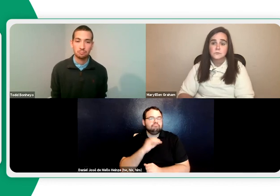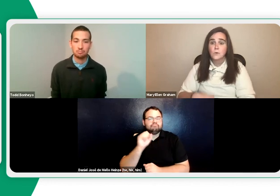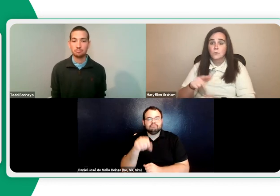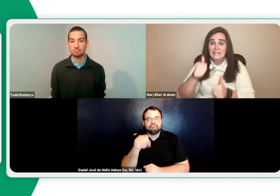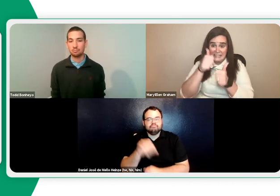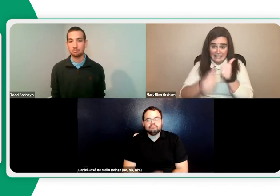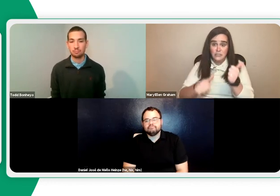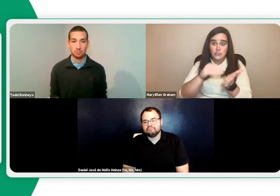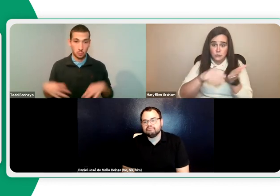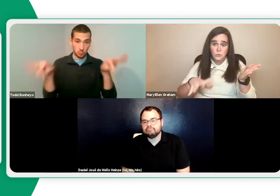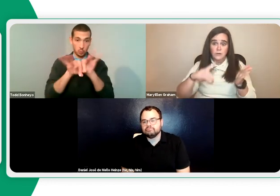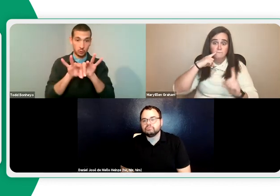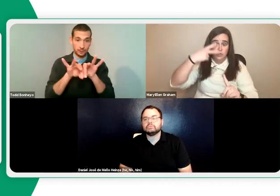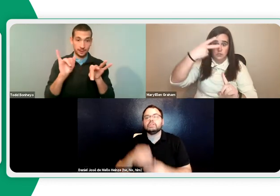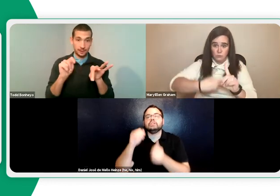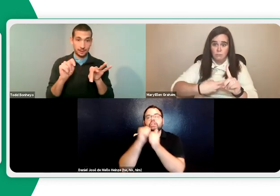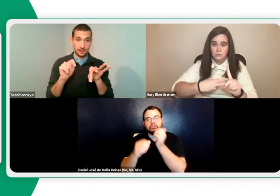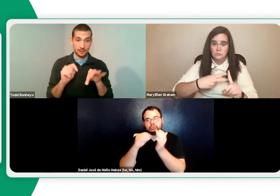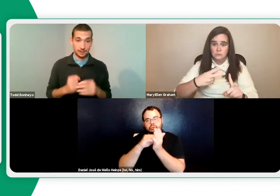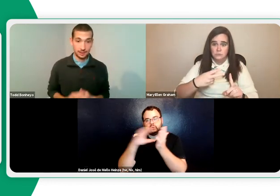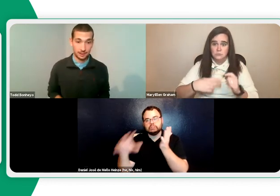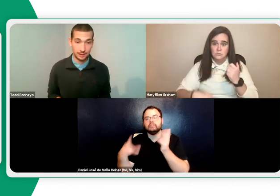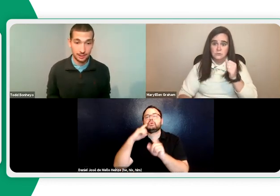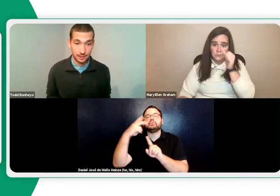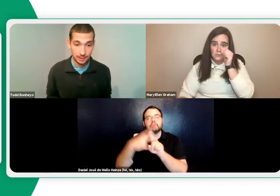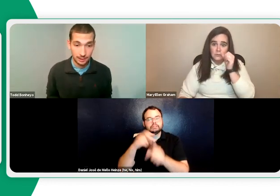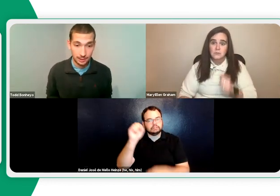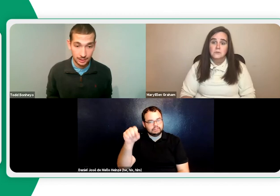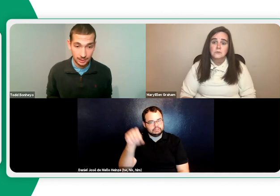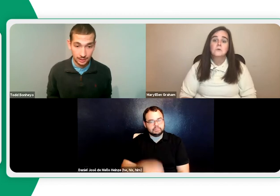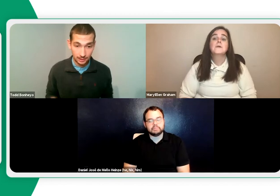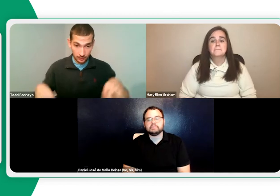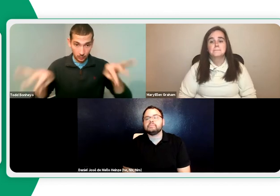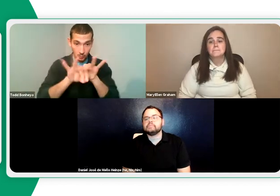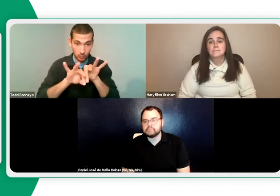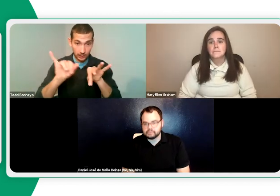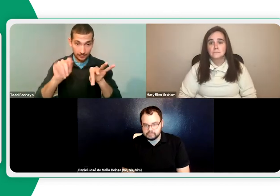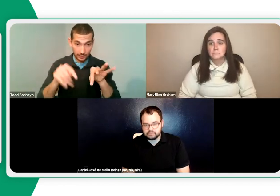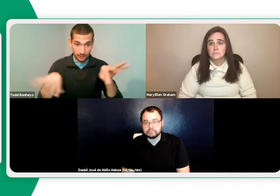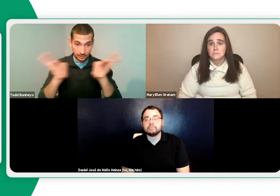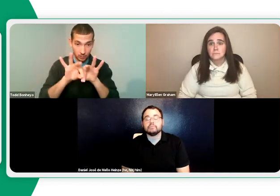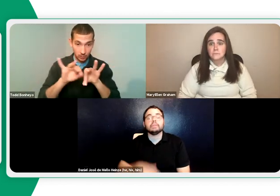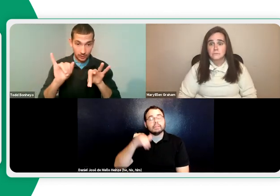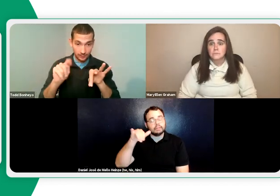way. But yes, $25. And it's great. Dana, you said per student for two months, $25? right. Yes.